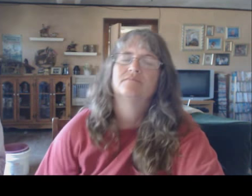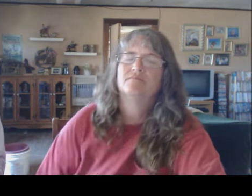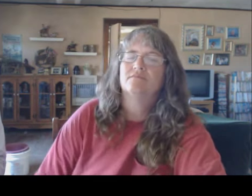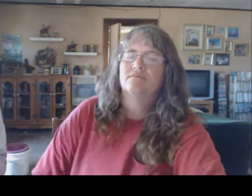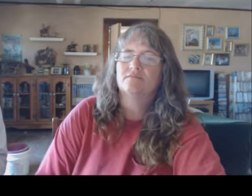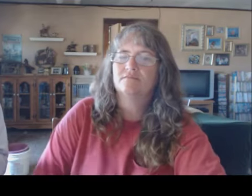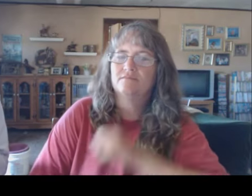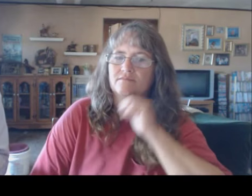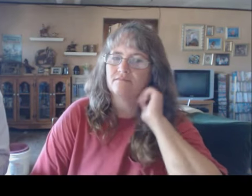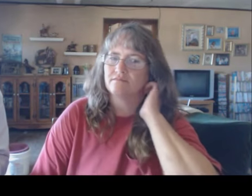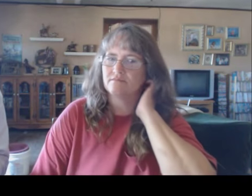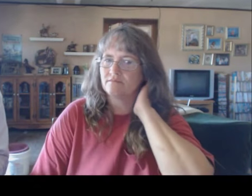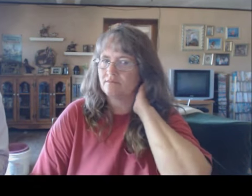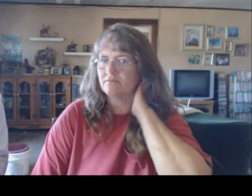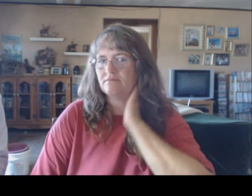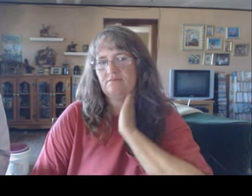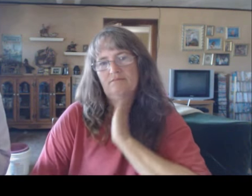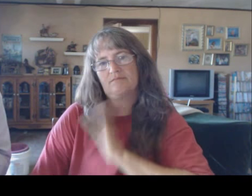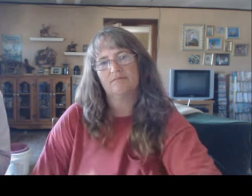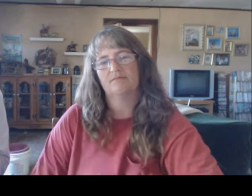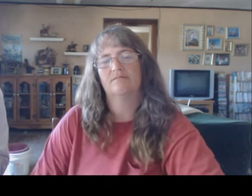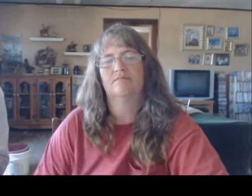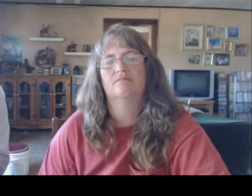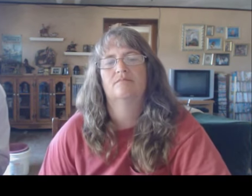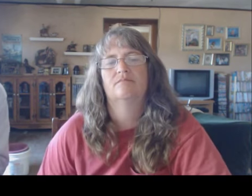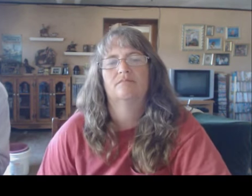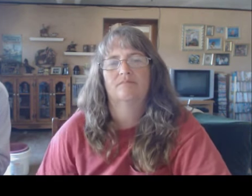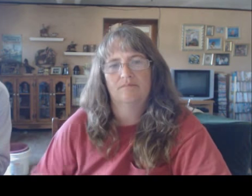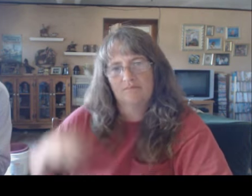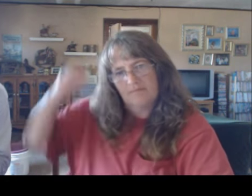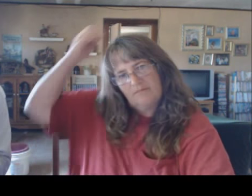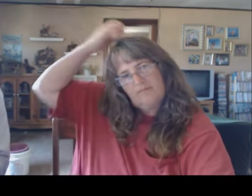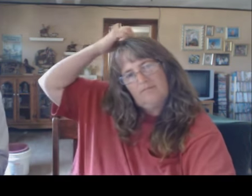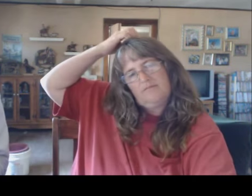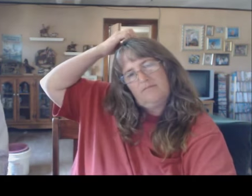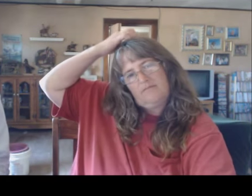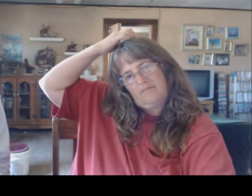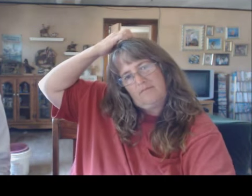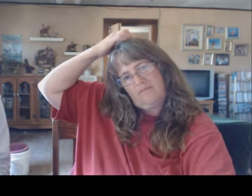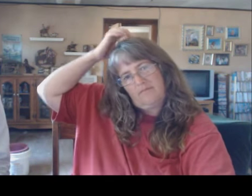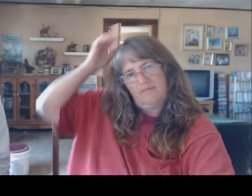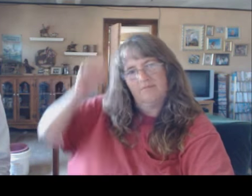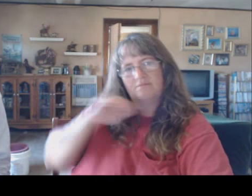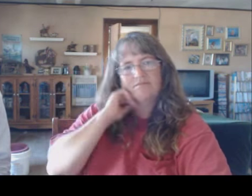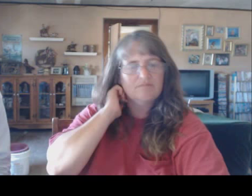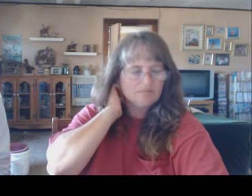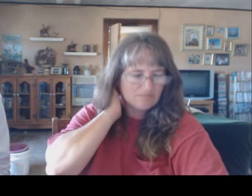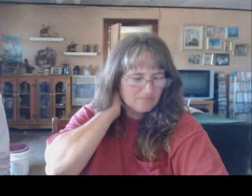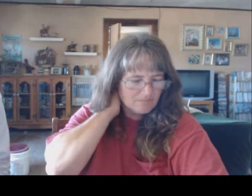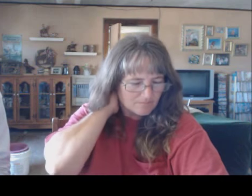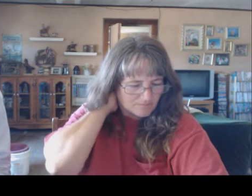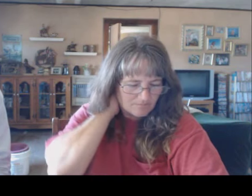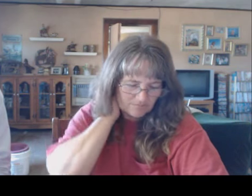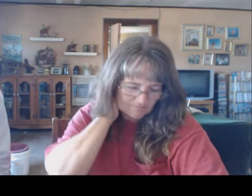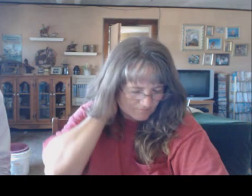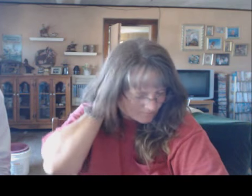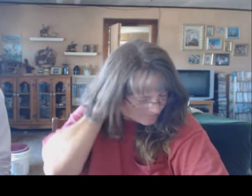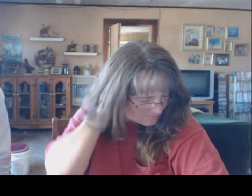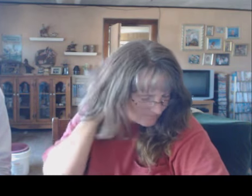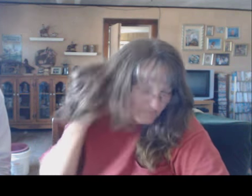And you can build fire and da da da da and keep it contained. And I got the brilliant idea that looked just like a